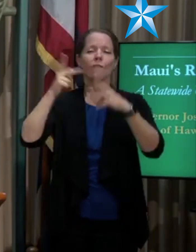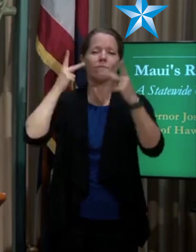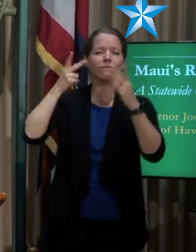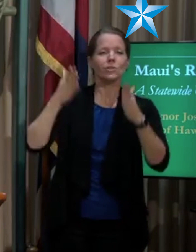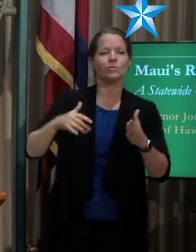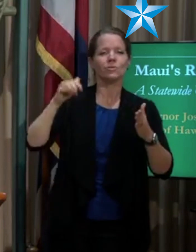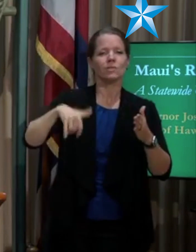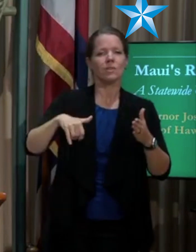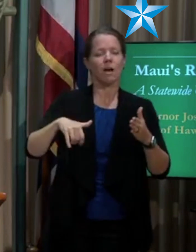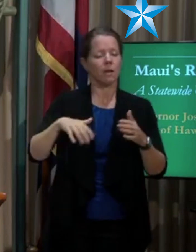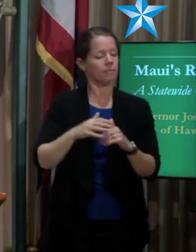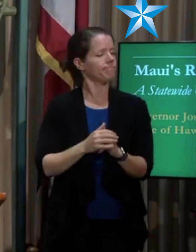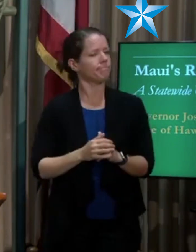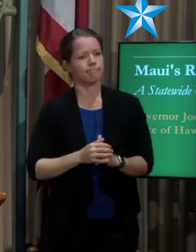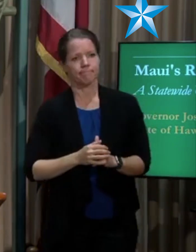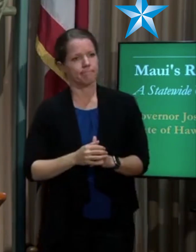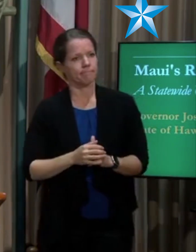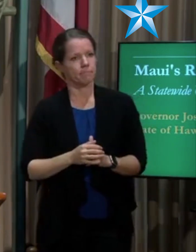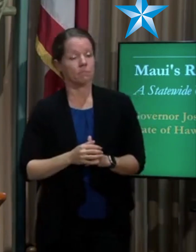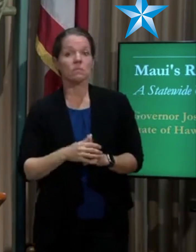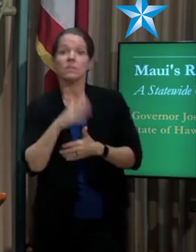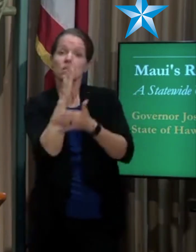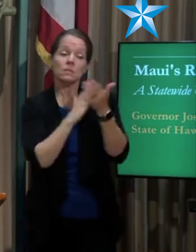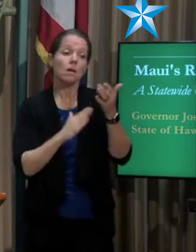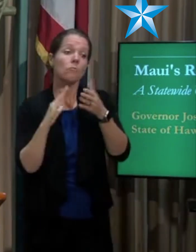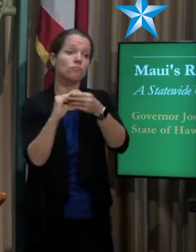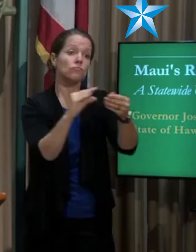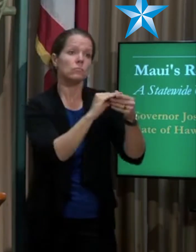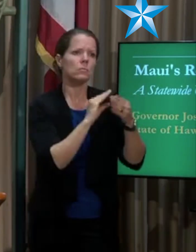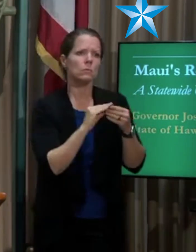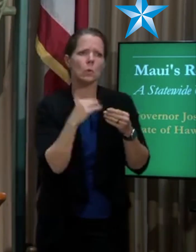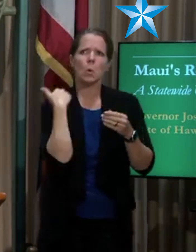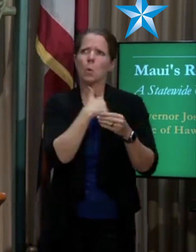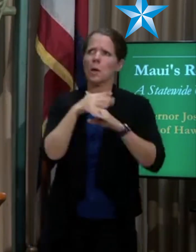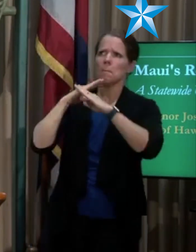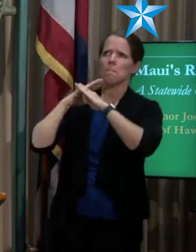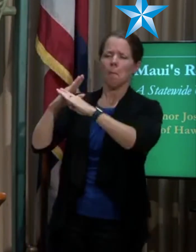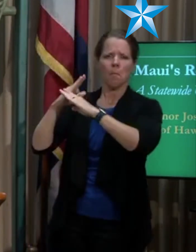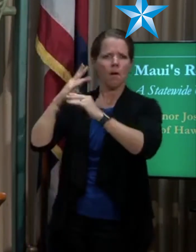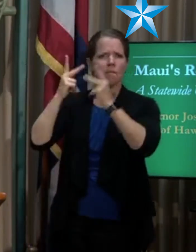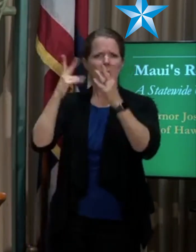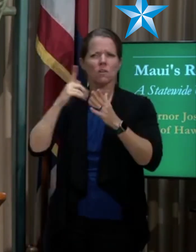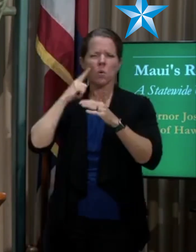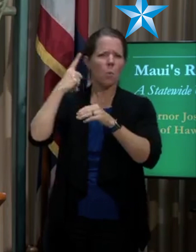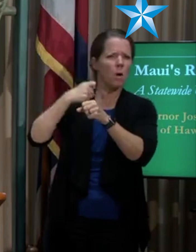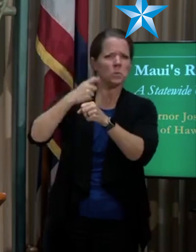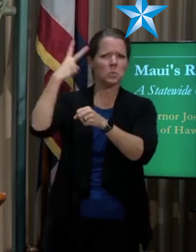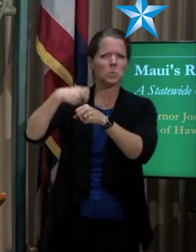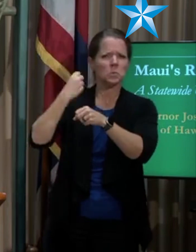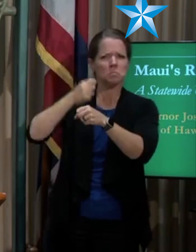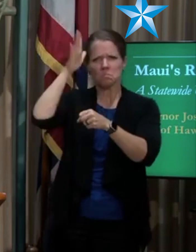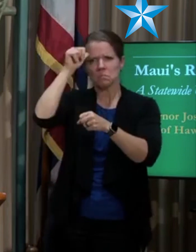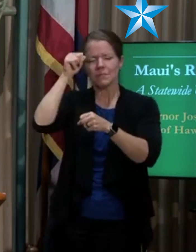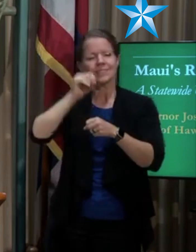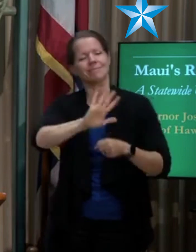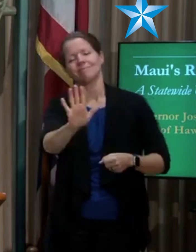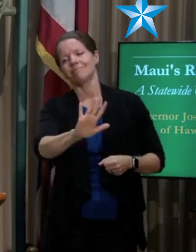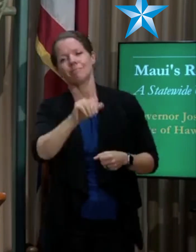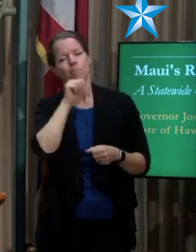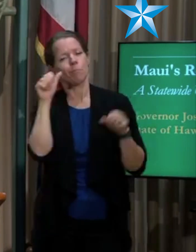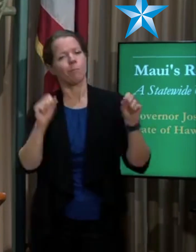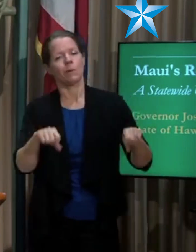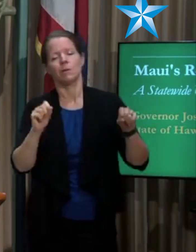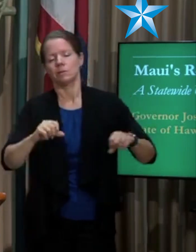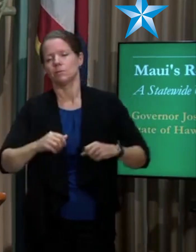but we won't displace individuals who are currently in hotels or other Airbnbs or other housing to accommodate